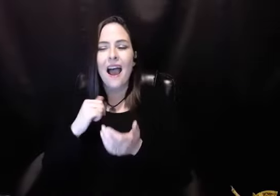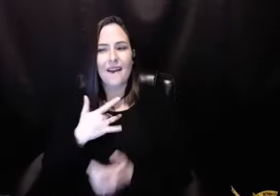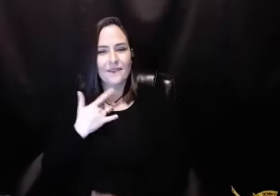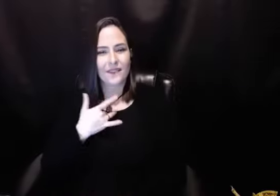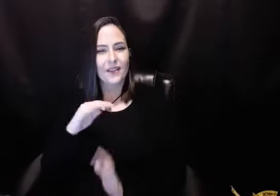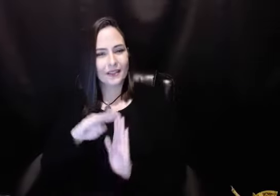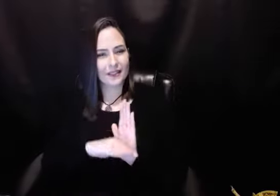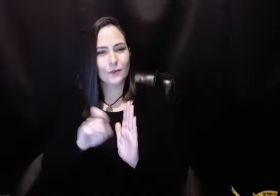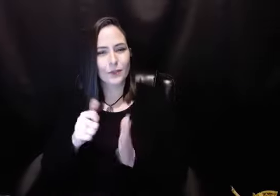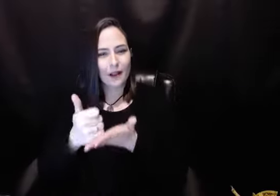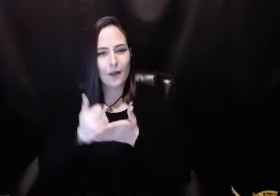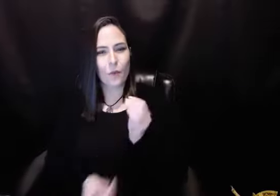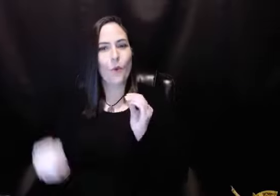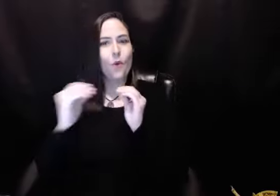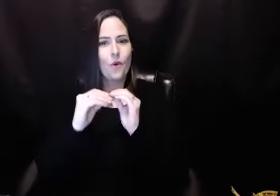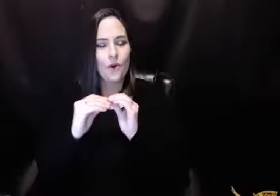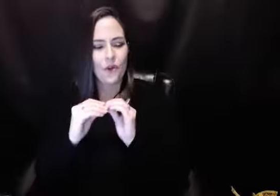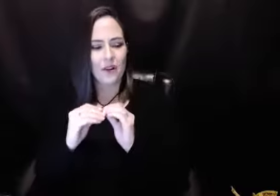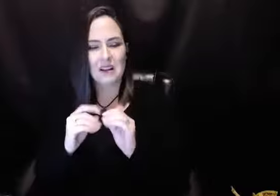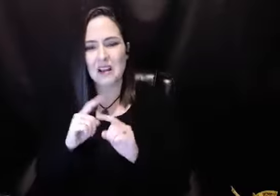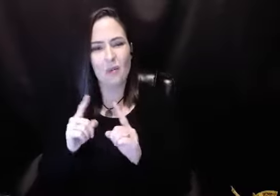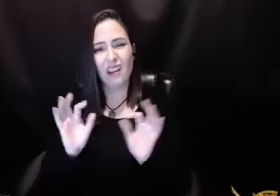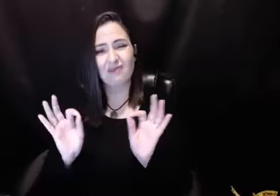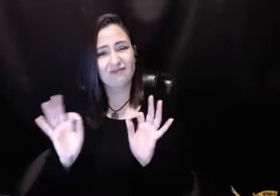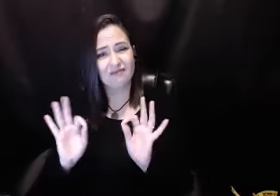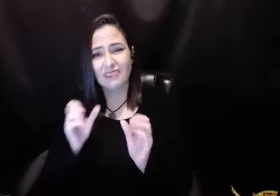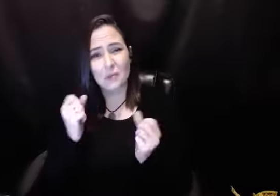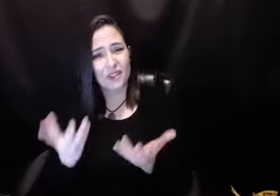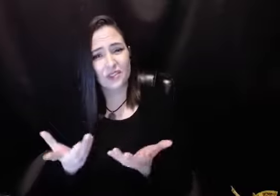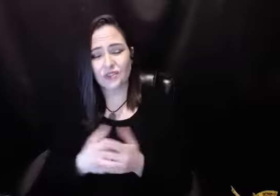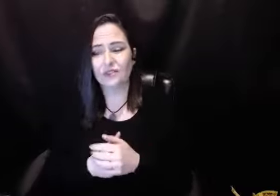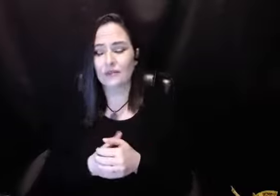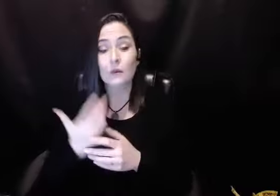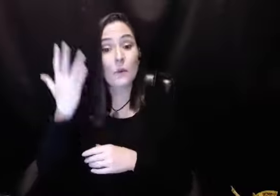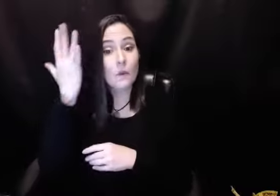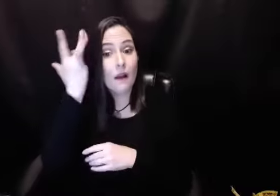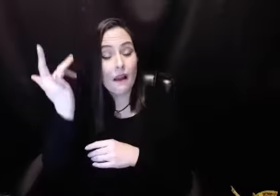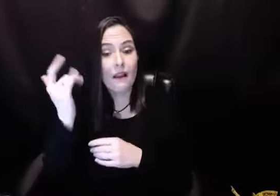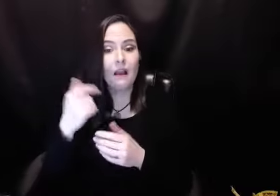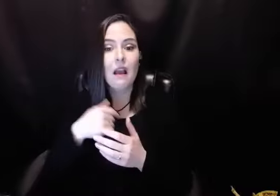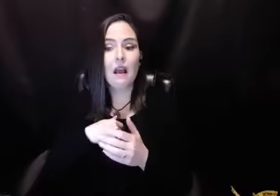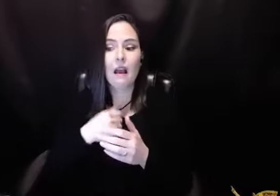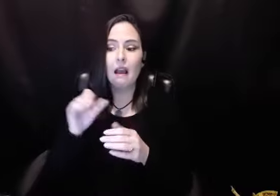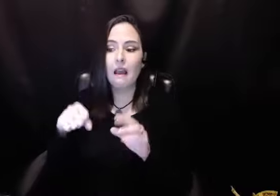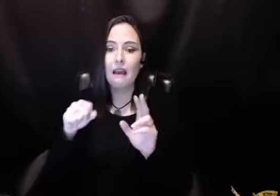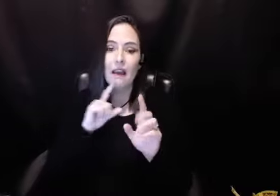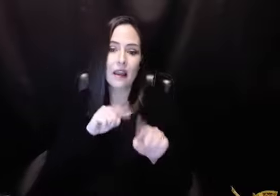step would do. Because that step seemed to be promising more to me than what I was getting out of it. And so,